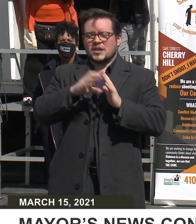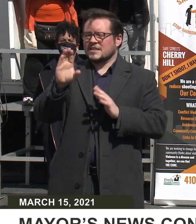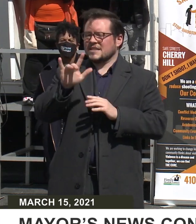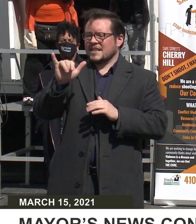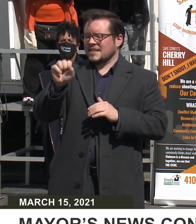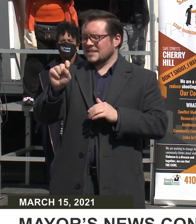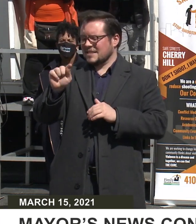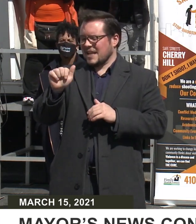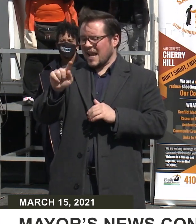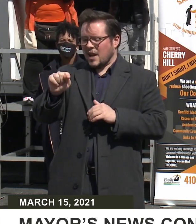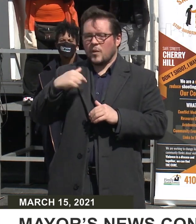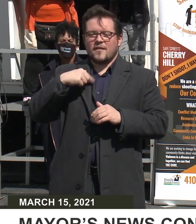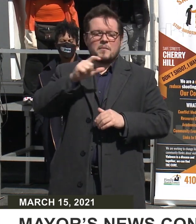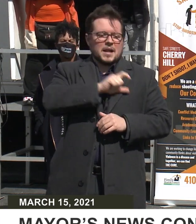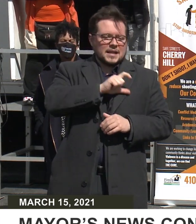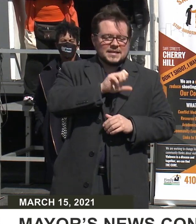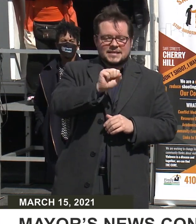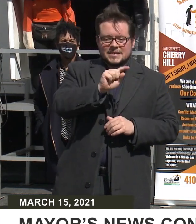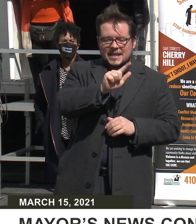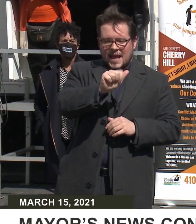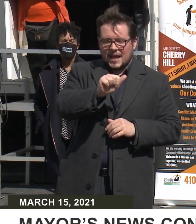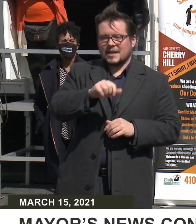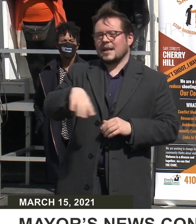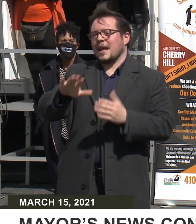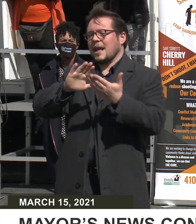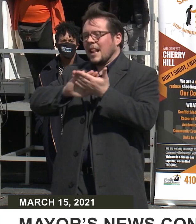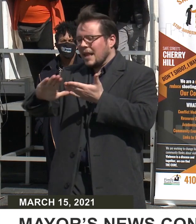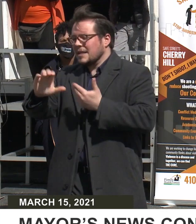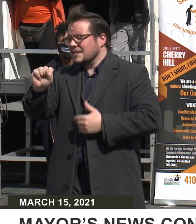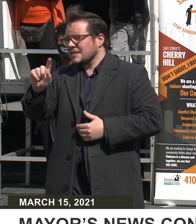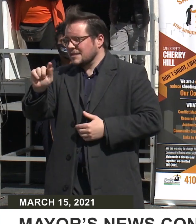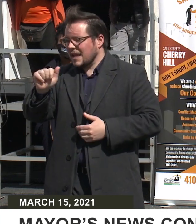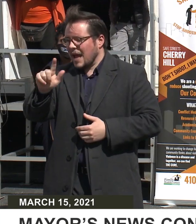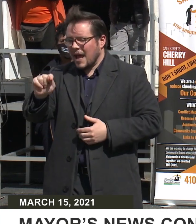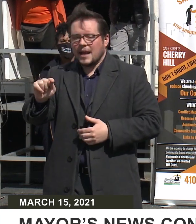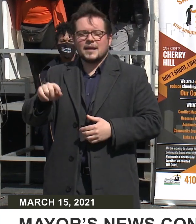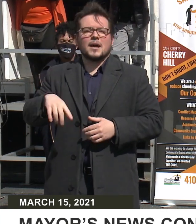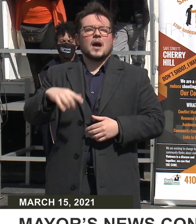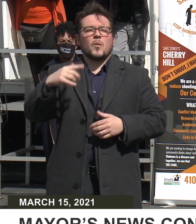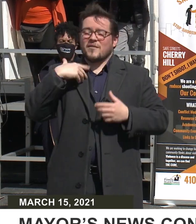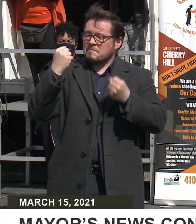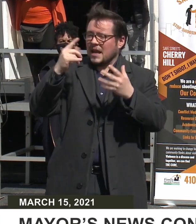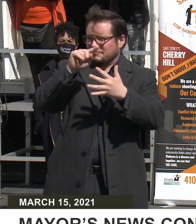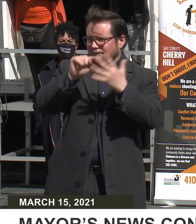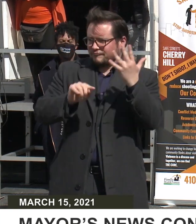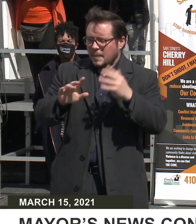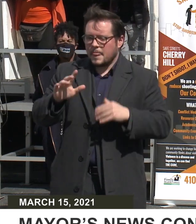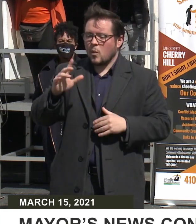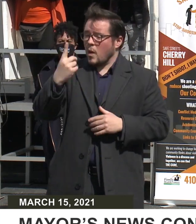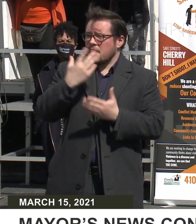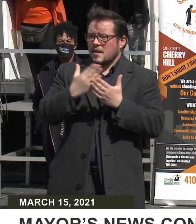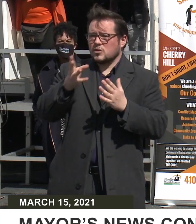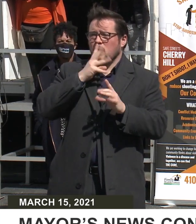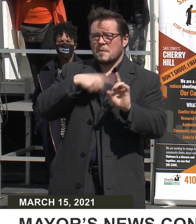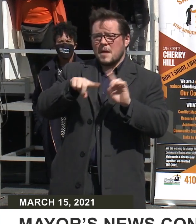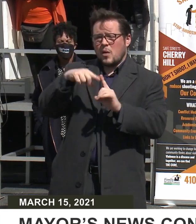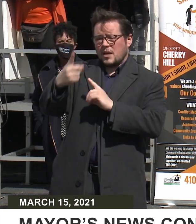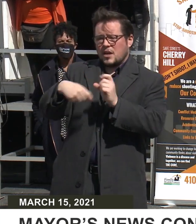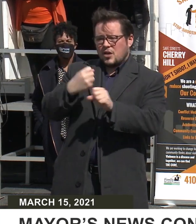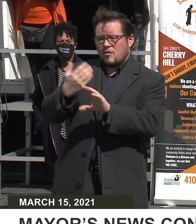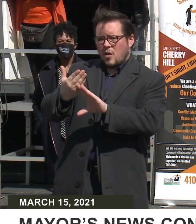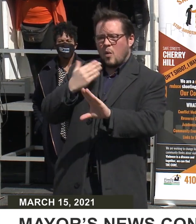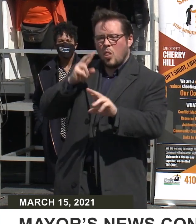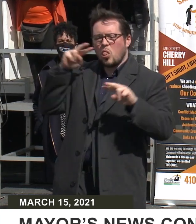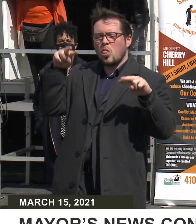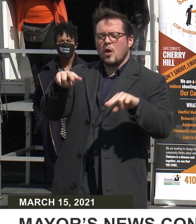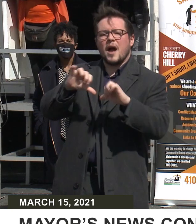police stat. We have clean stat. We have all these stats. One of the things that I talked about now over a year ago is that looking at how our agencies are